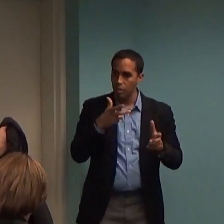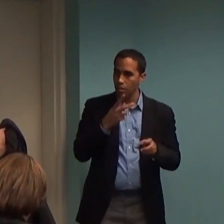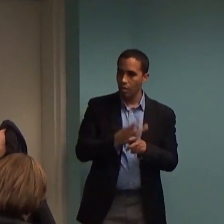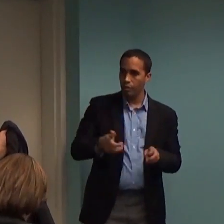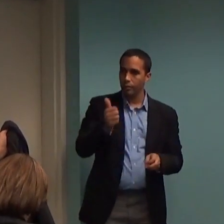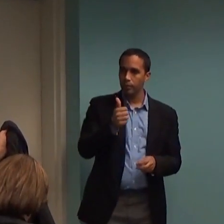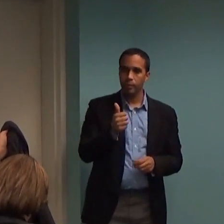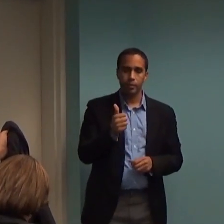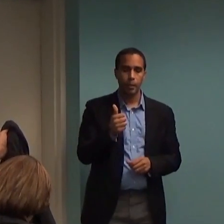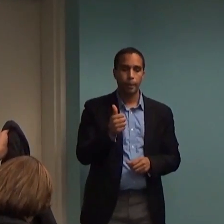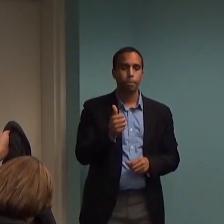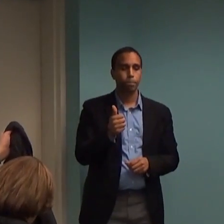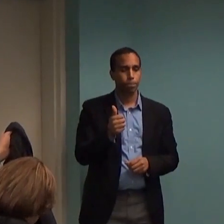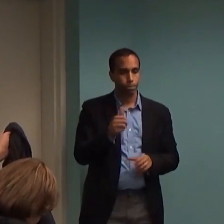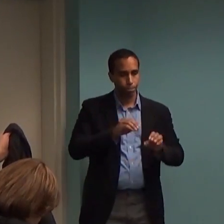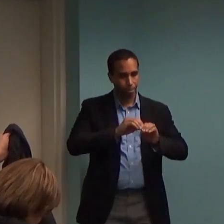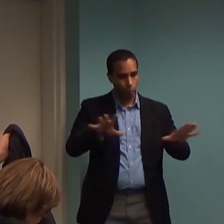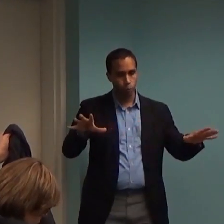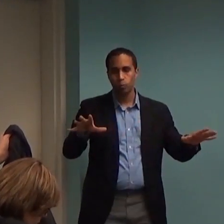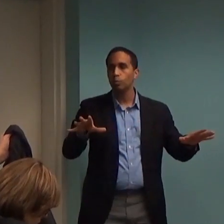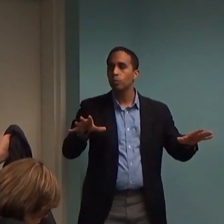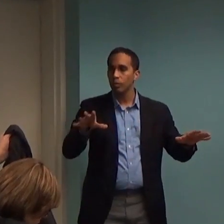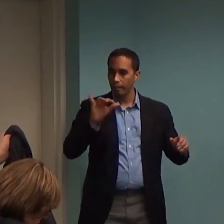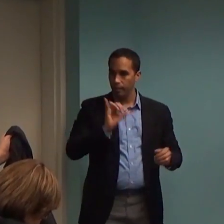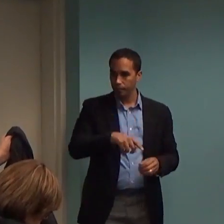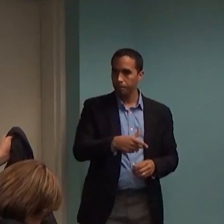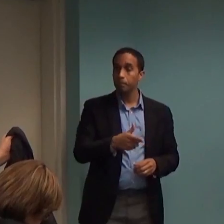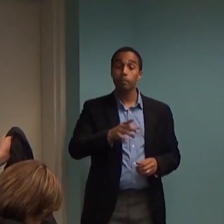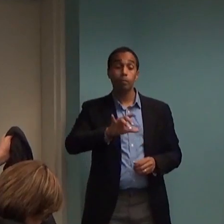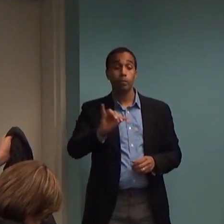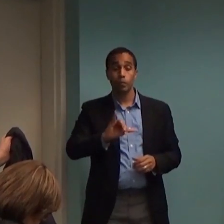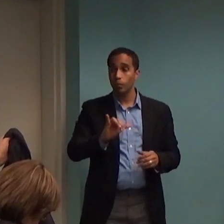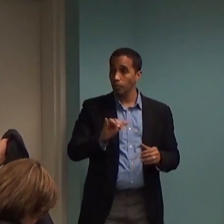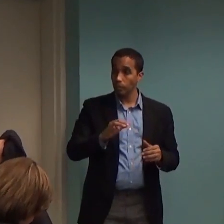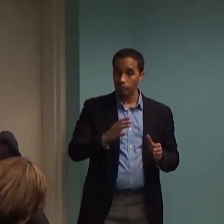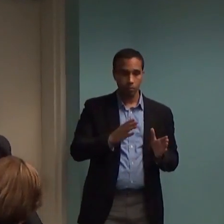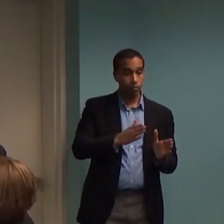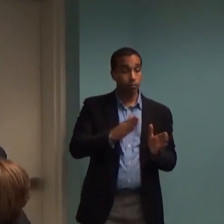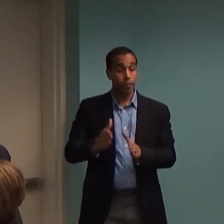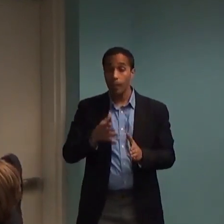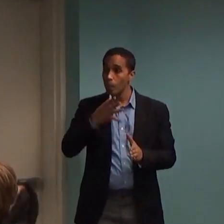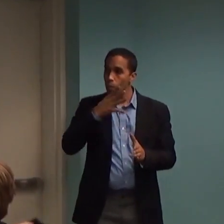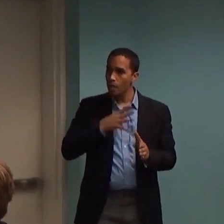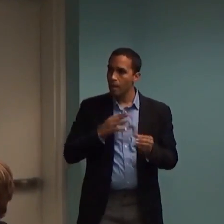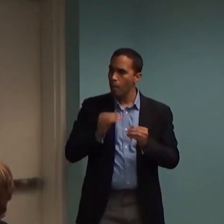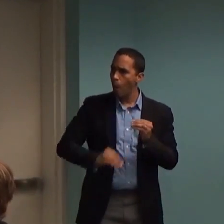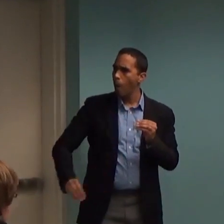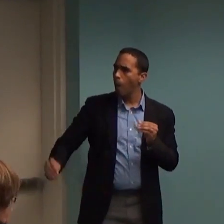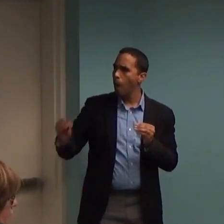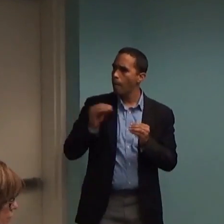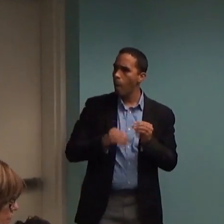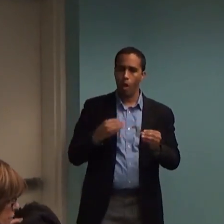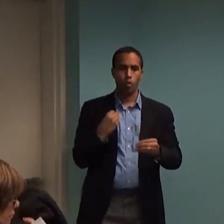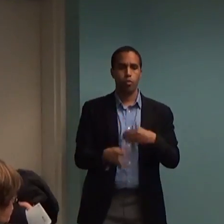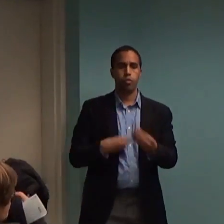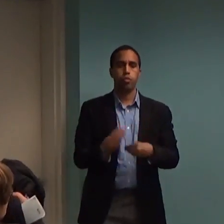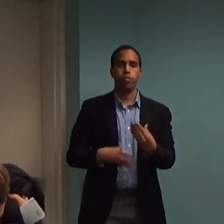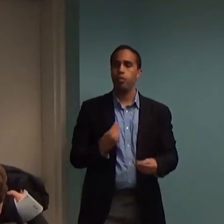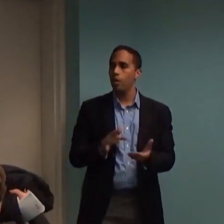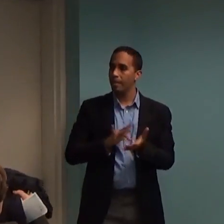in a widespread way. Also, high increases in women. So women are getting more medication than they have been previously